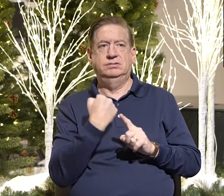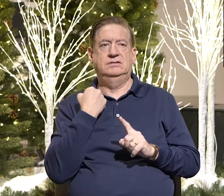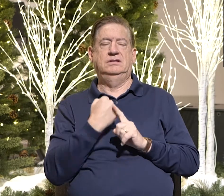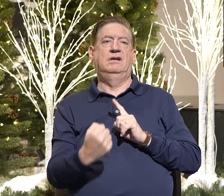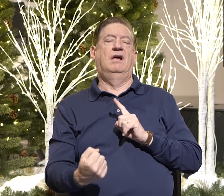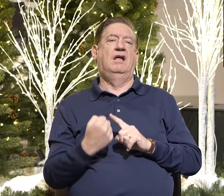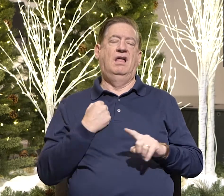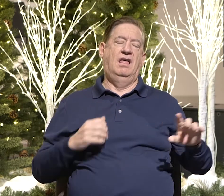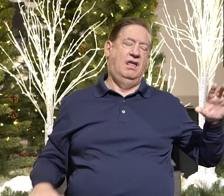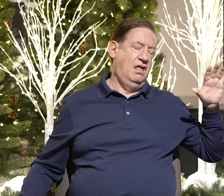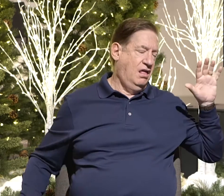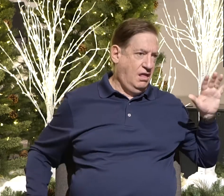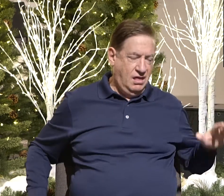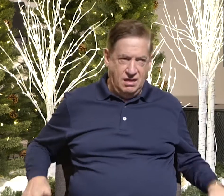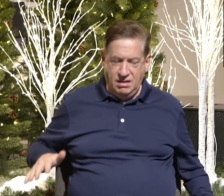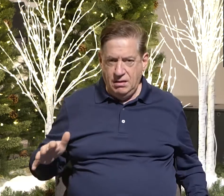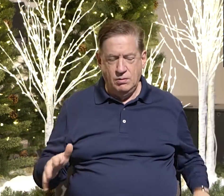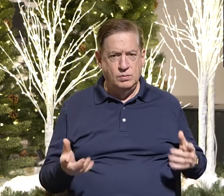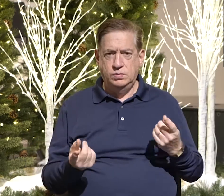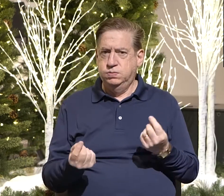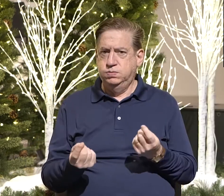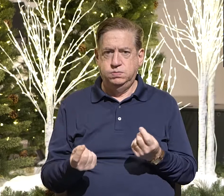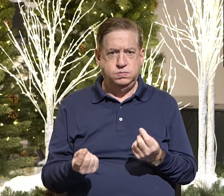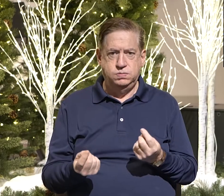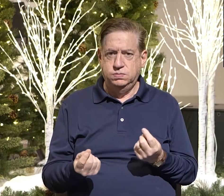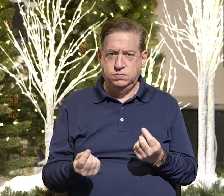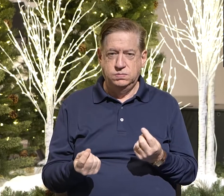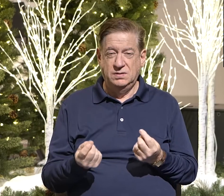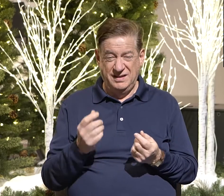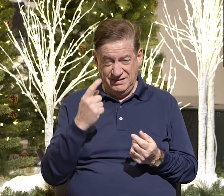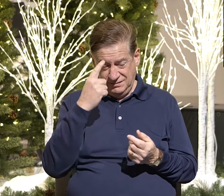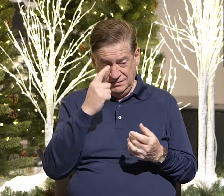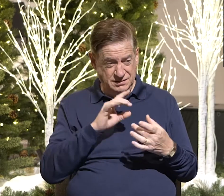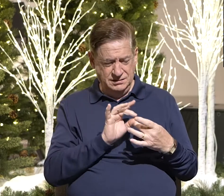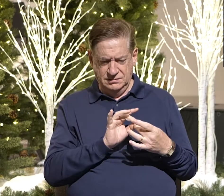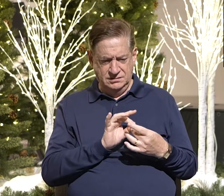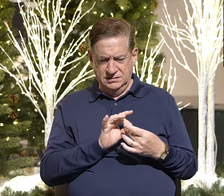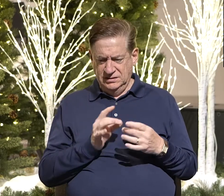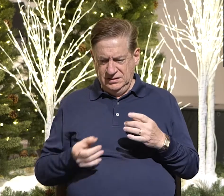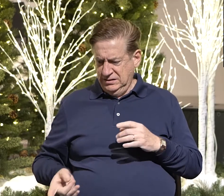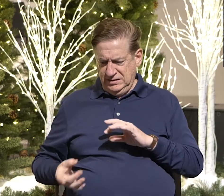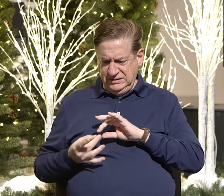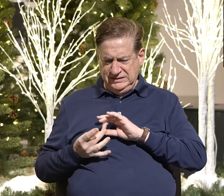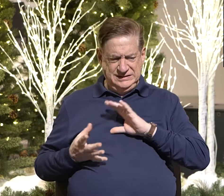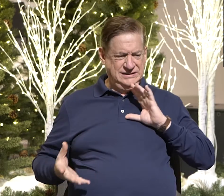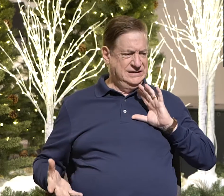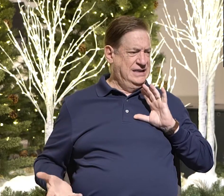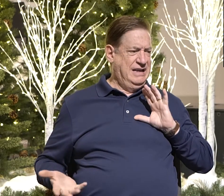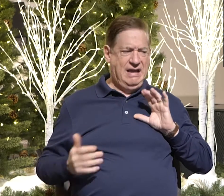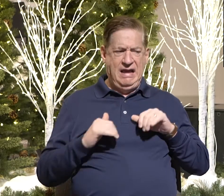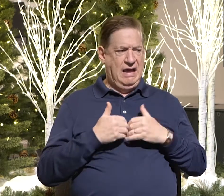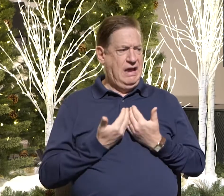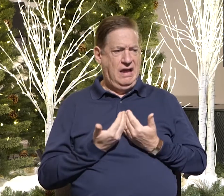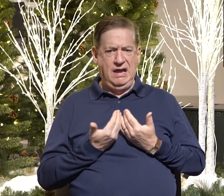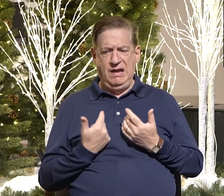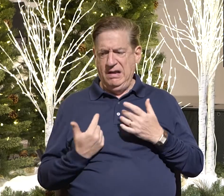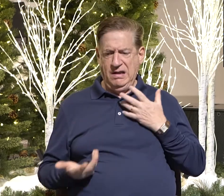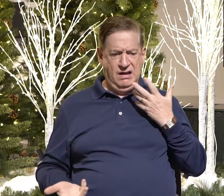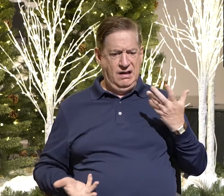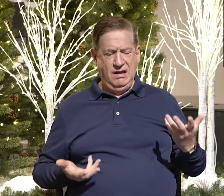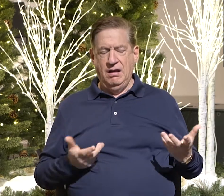But what do you do? That's, that's showing there's, there's a disconnect. How do you recover? You go back. You go back,